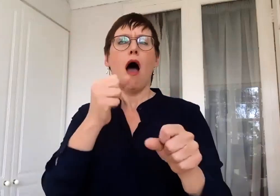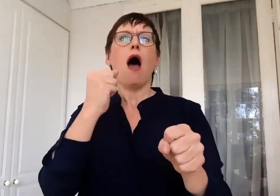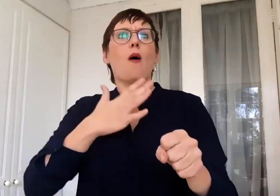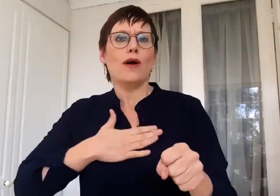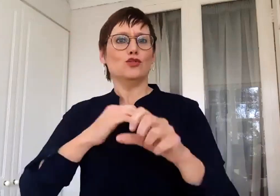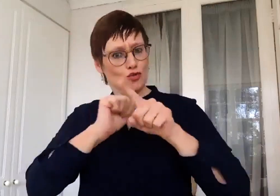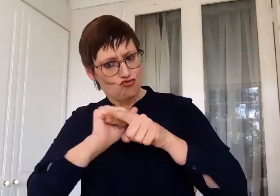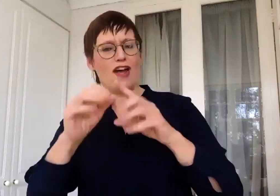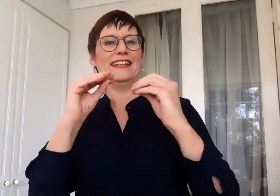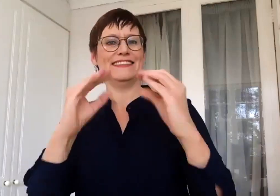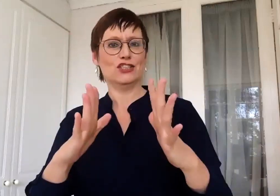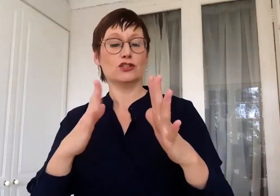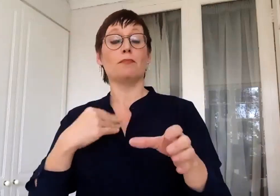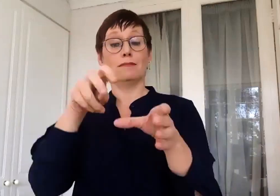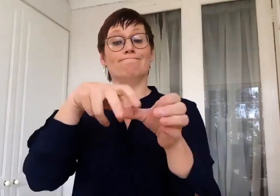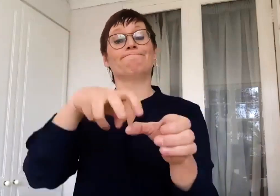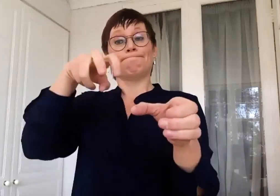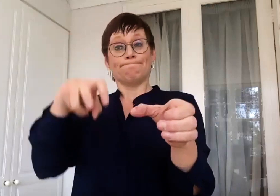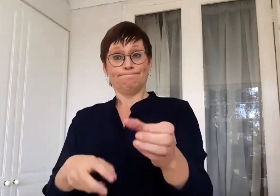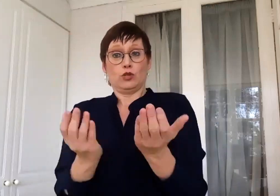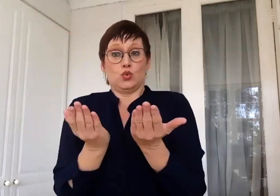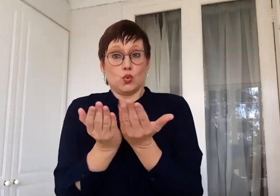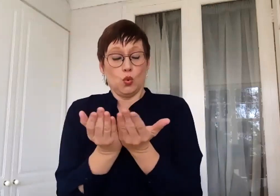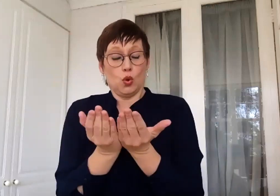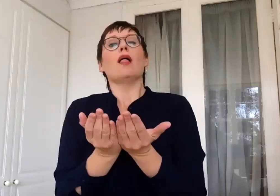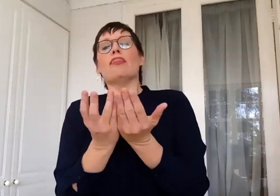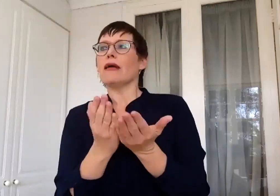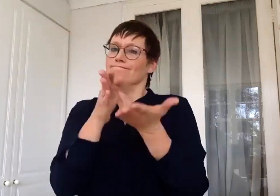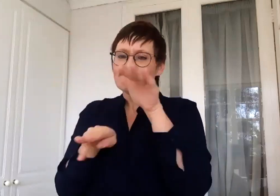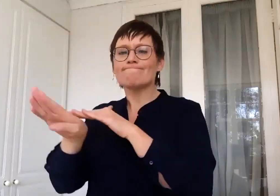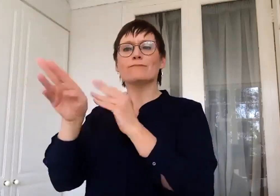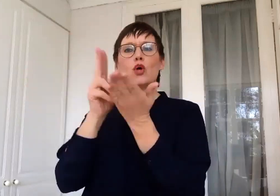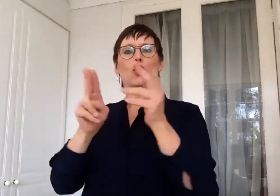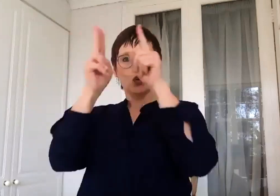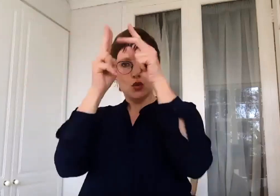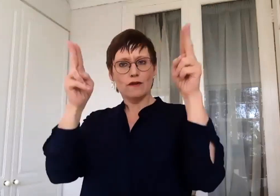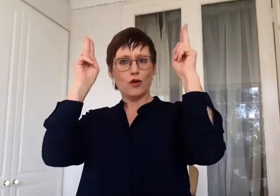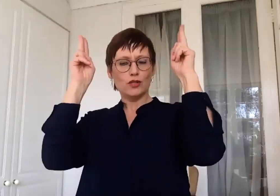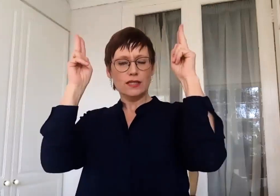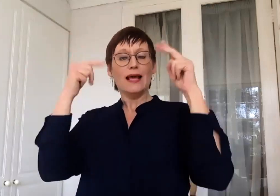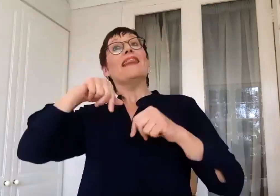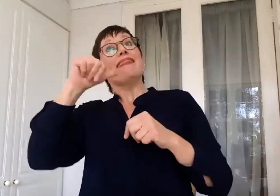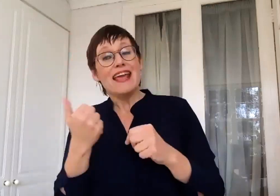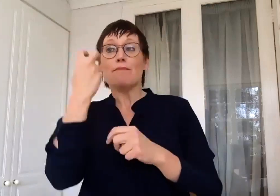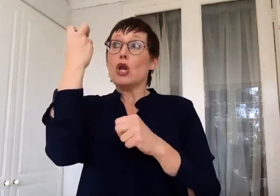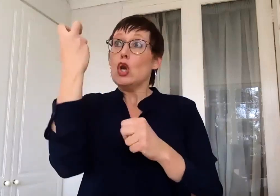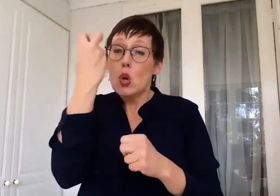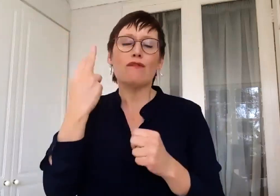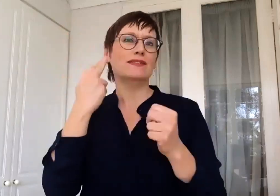that. And I realized as well, I can't do this on my own. And so I started finding deaf colleagues. So I don't think they're grateful to